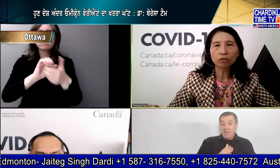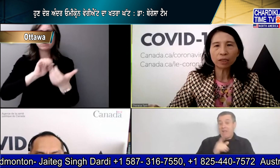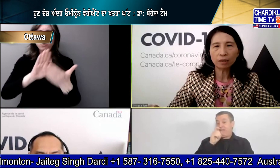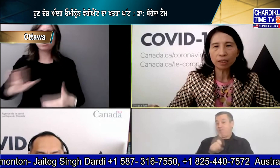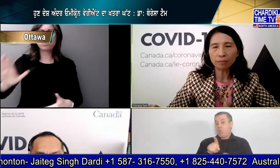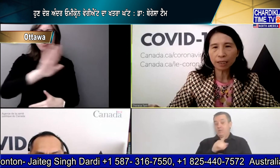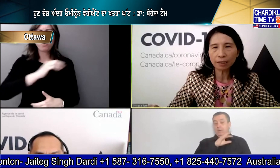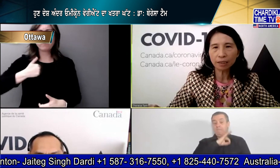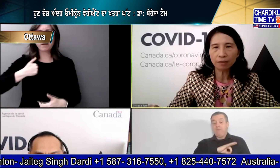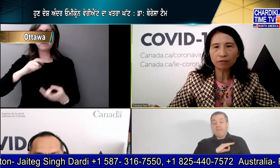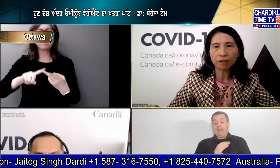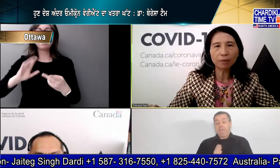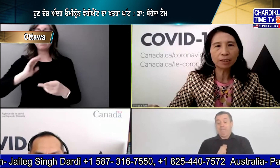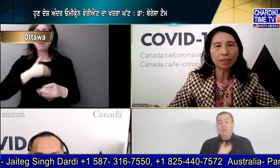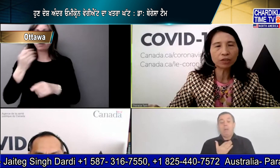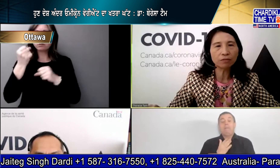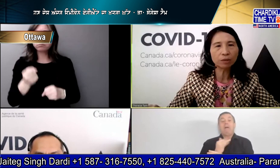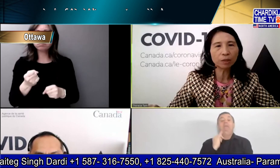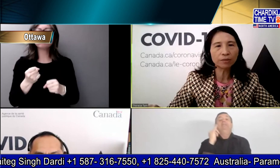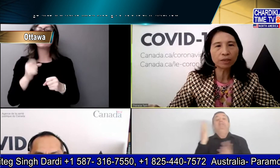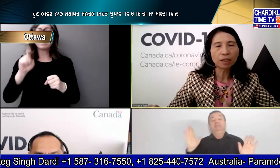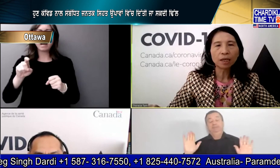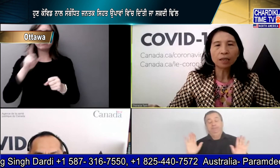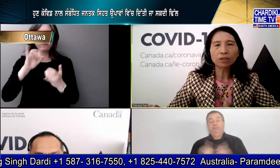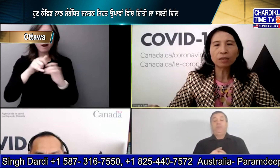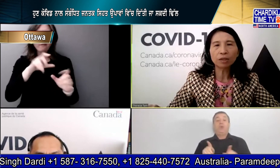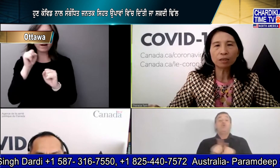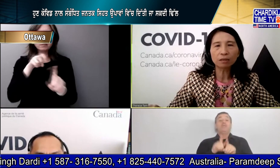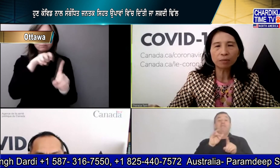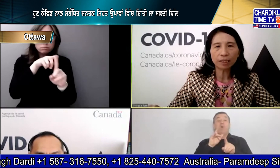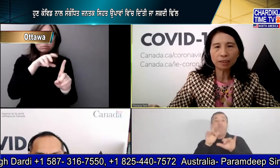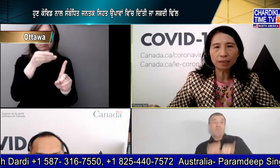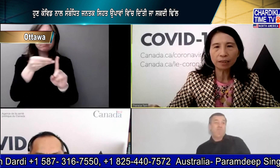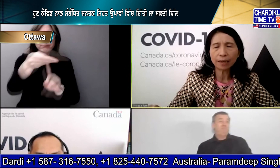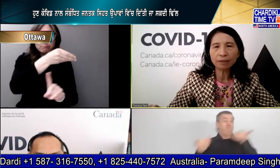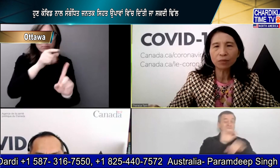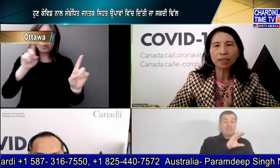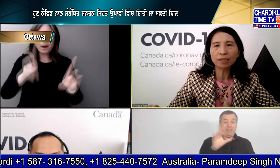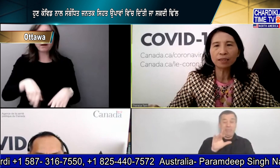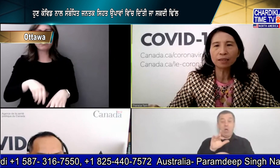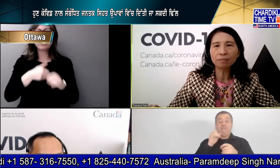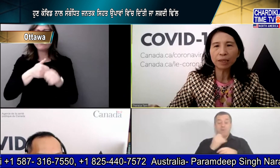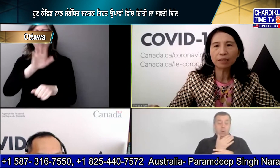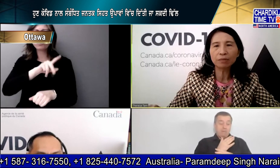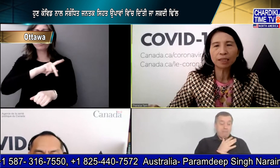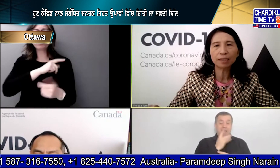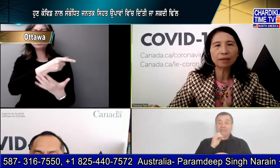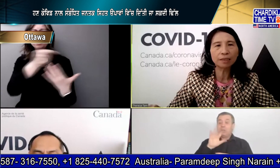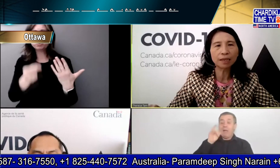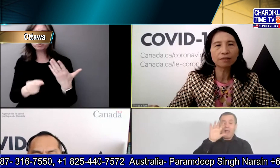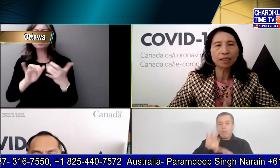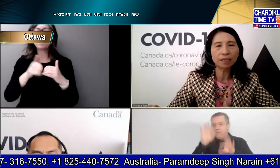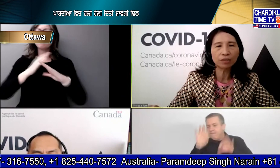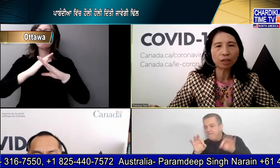strengthening capacity for rapid detection and response and using personal practices as and where needed to better protect